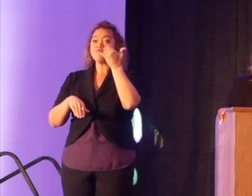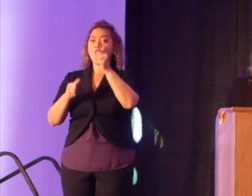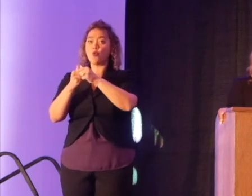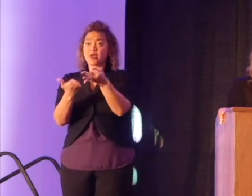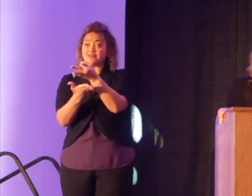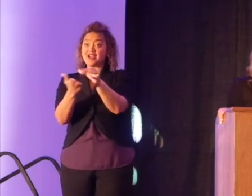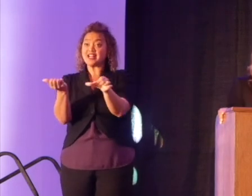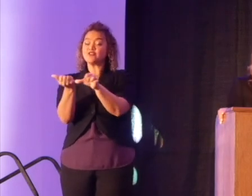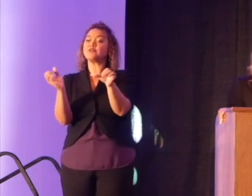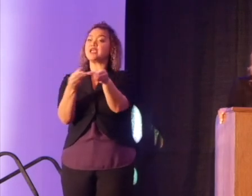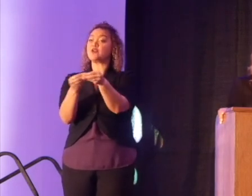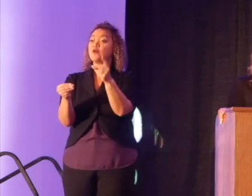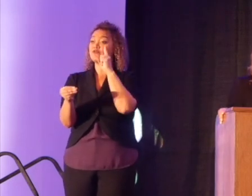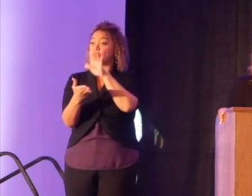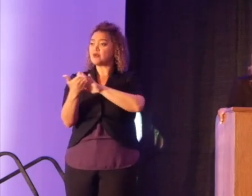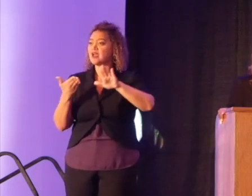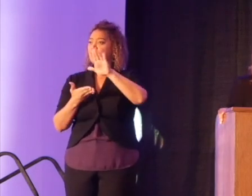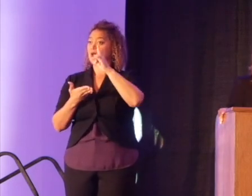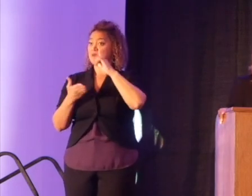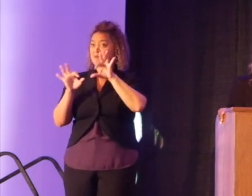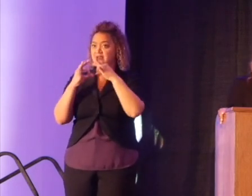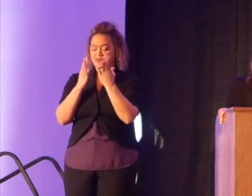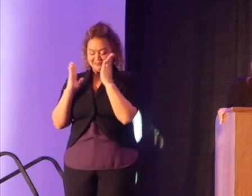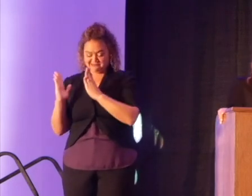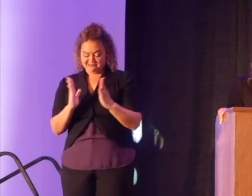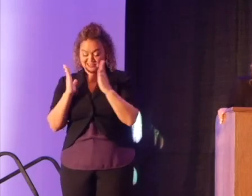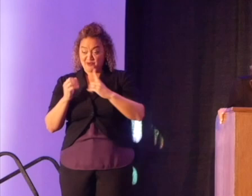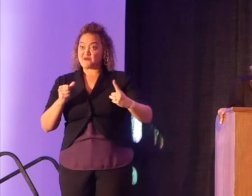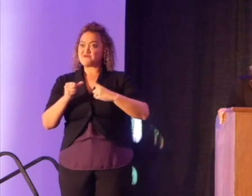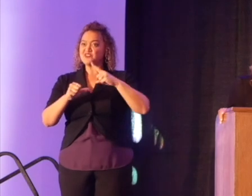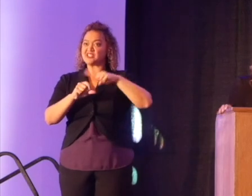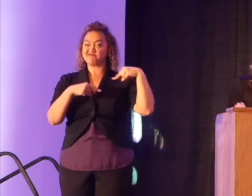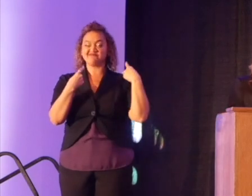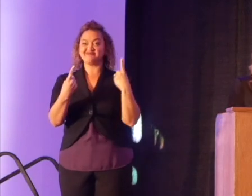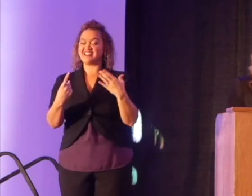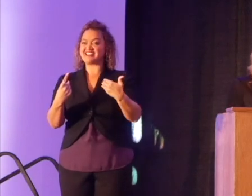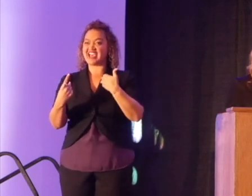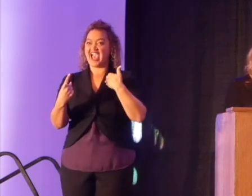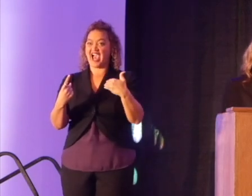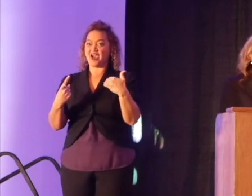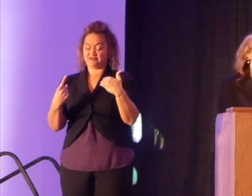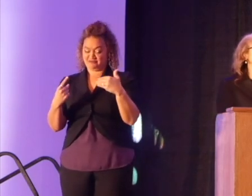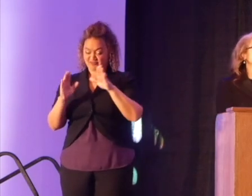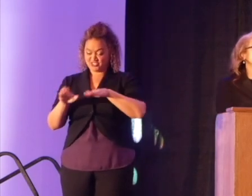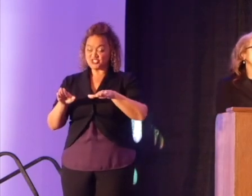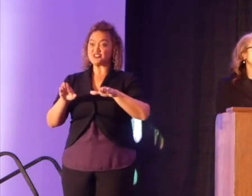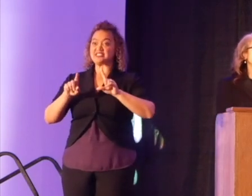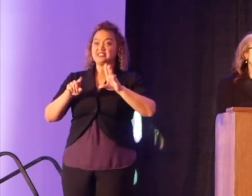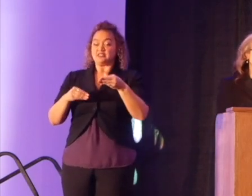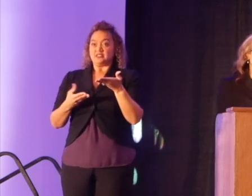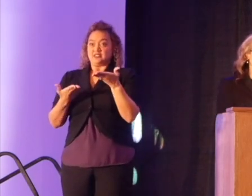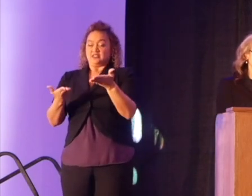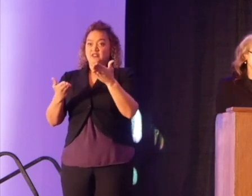financial aid office of the college as my family prepared for the first time to hand their child over to